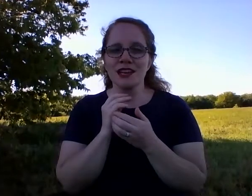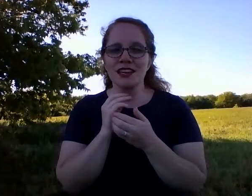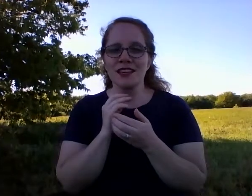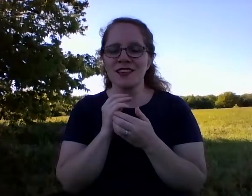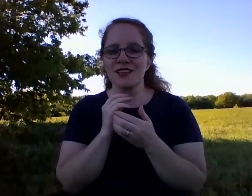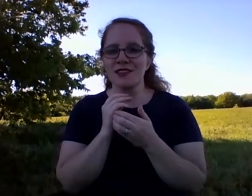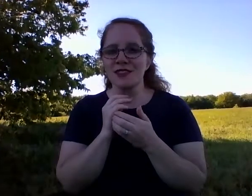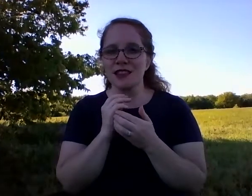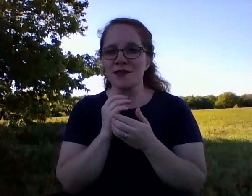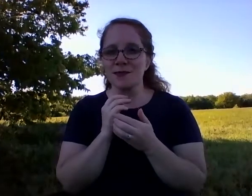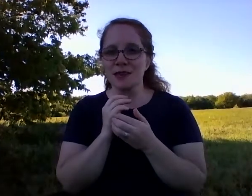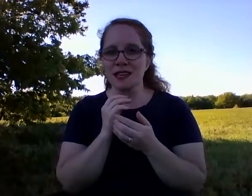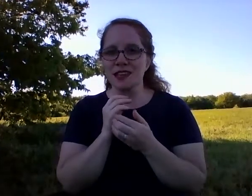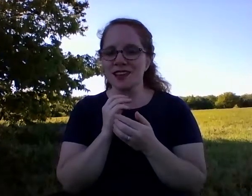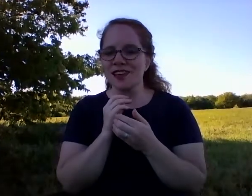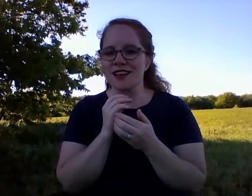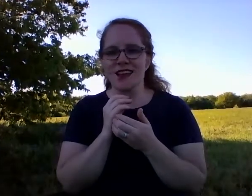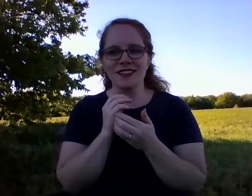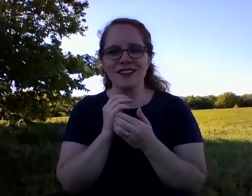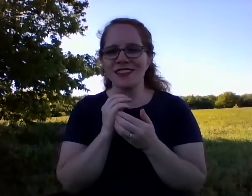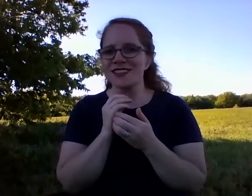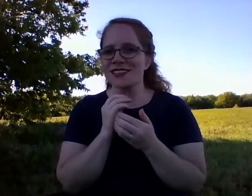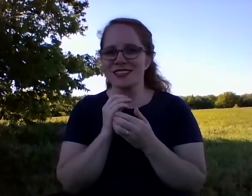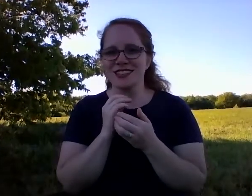who loves me unconditionally.